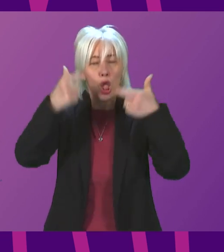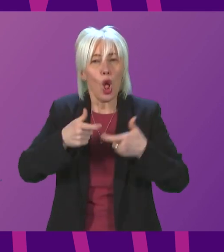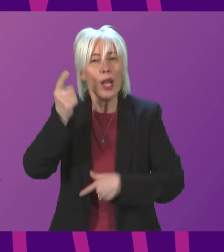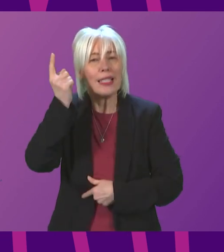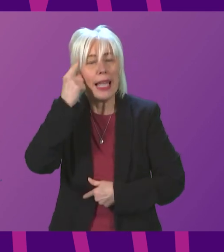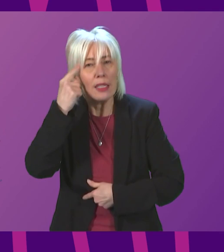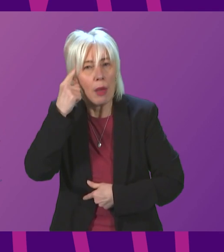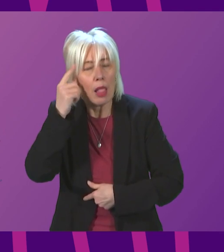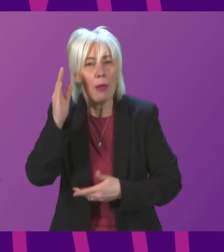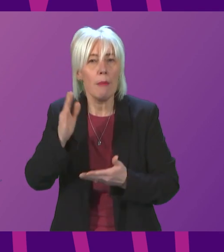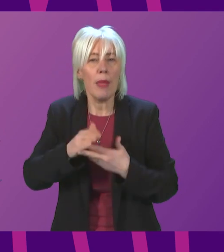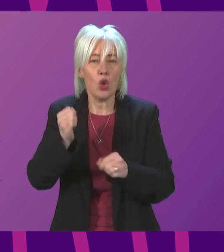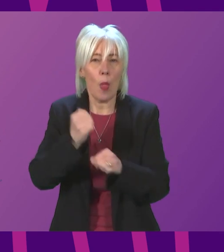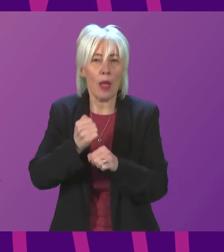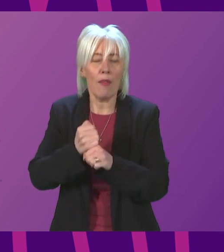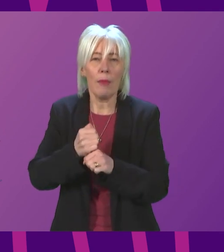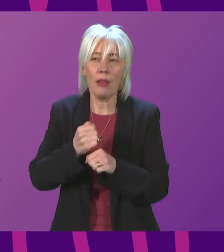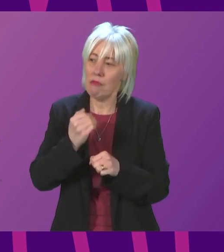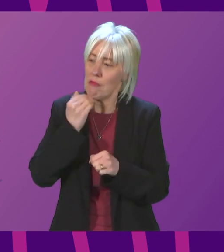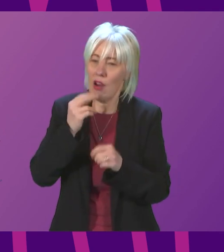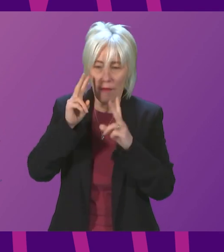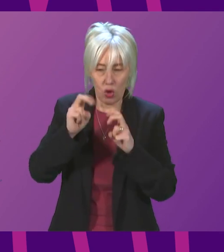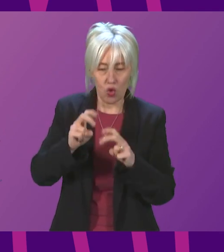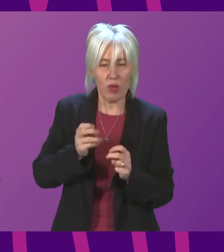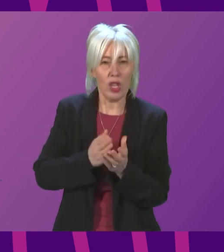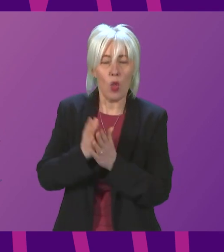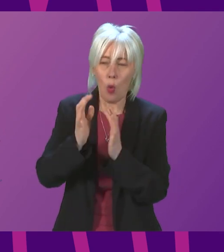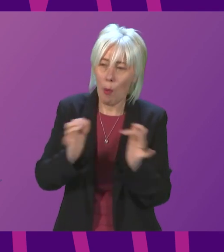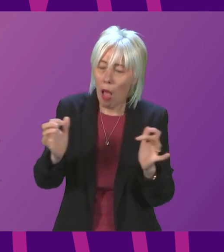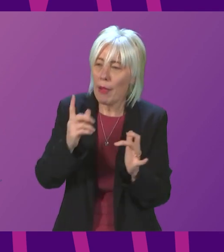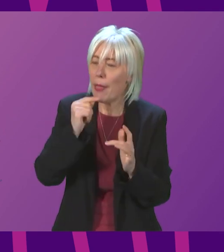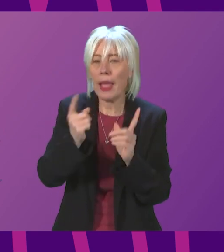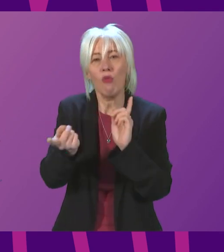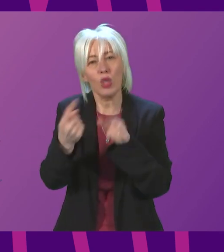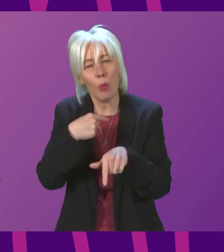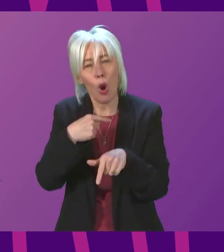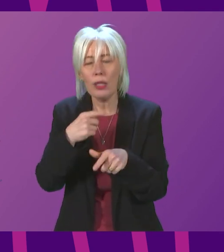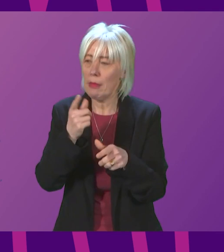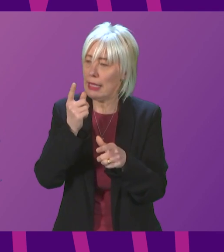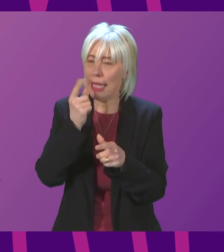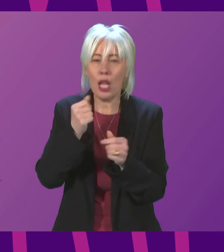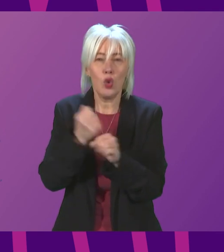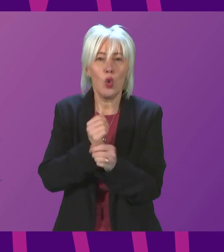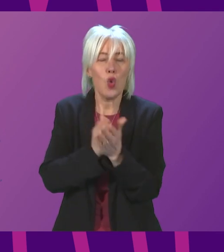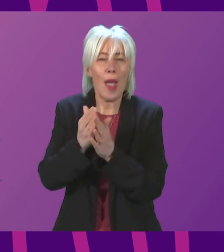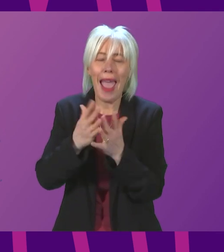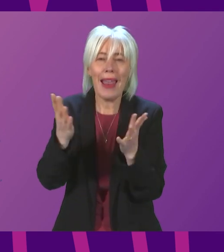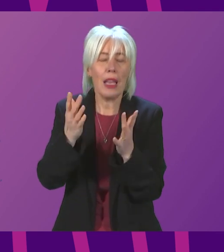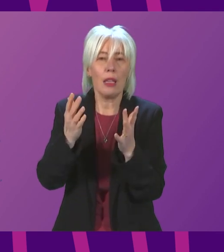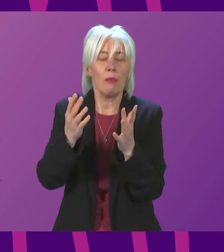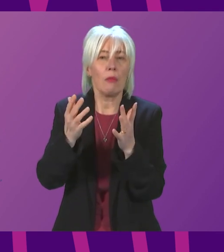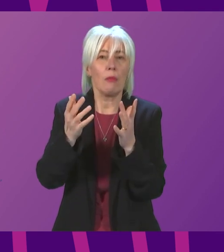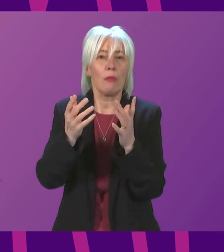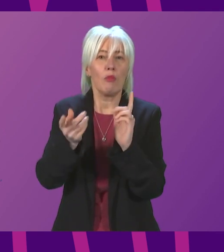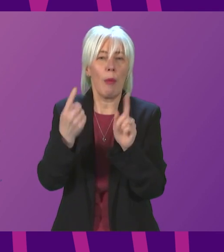give governments with appropriate scrutiny from parliament the ability to respond to such emergencies Siobhan Brown to be followed by Pam